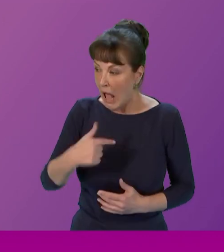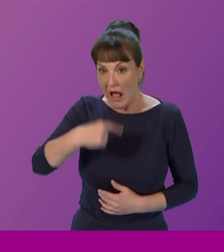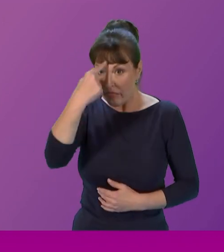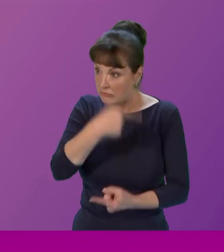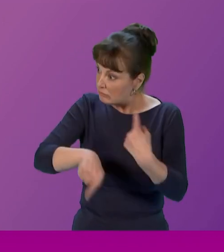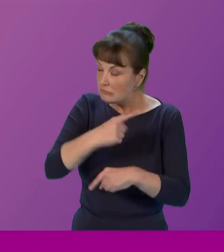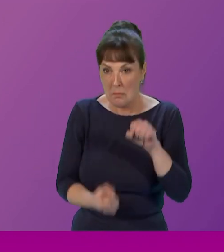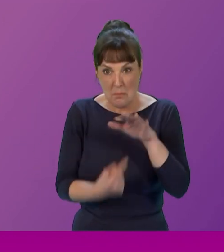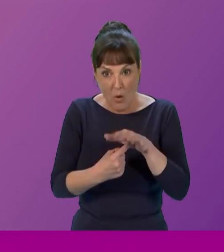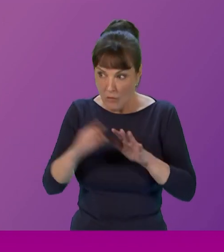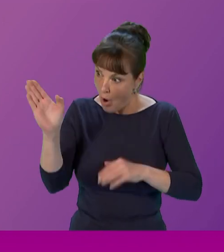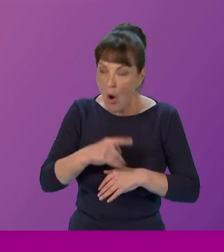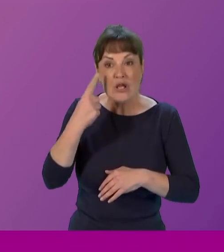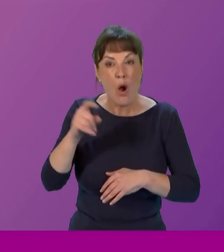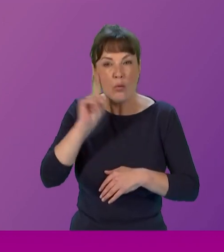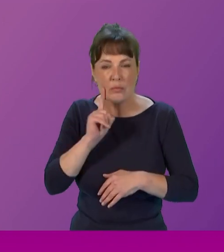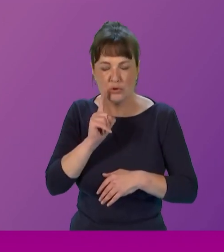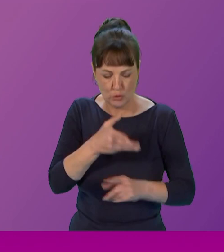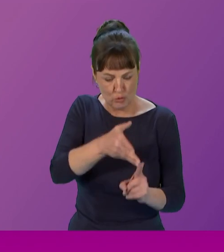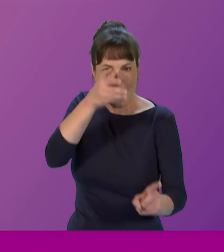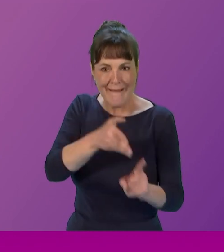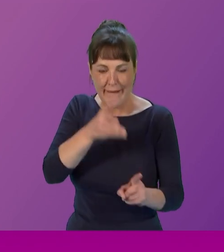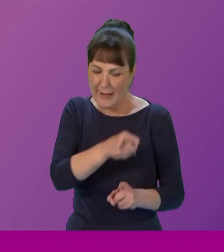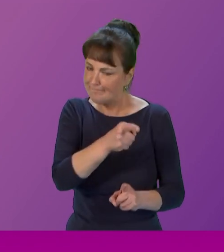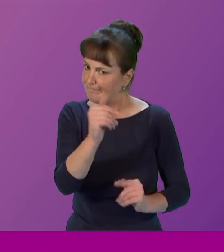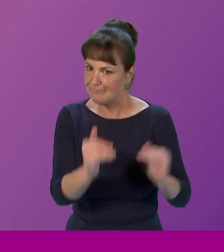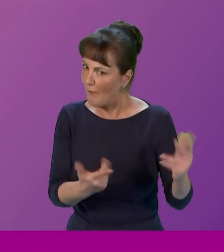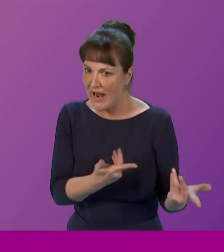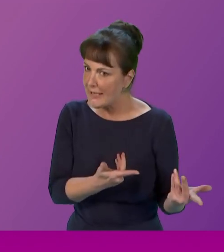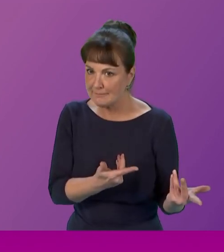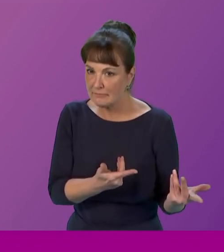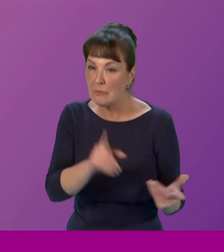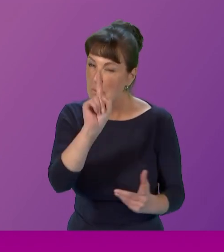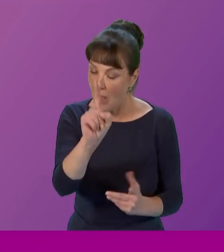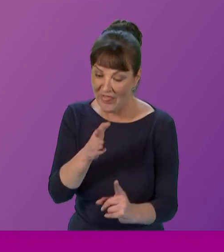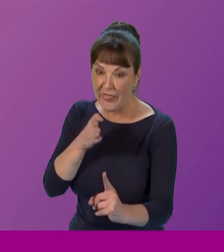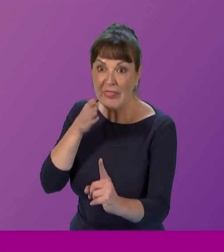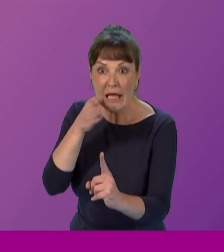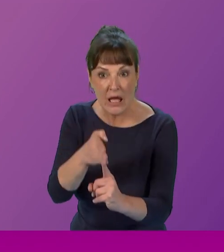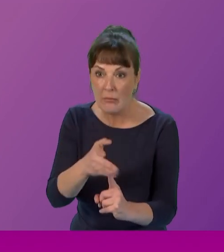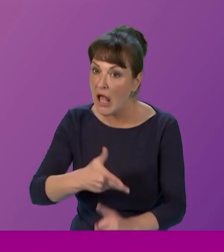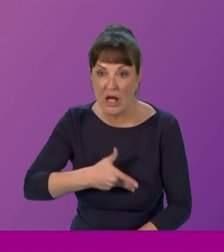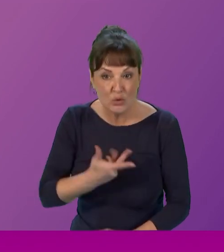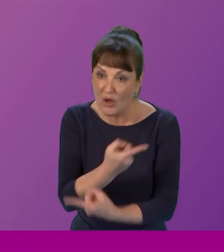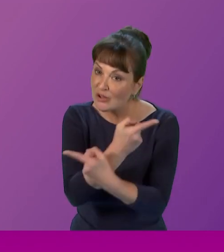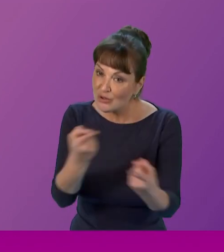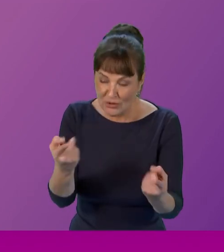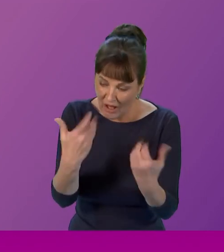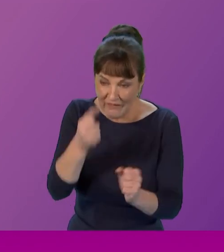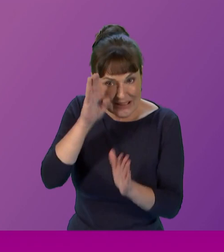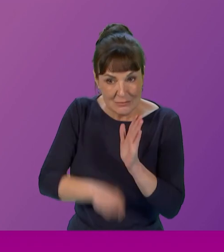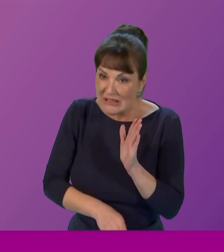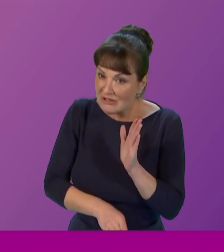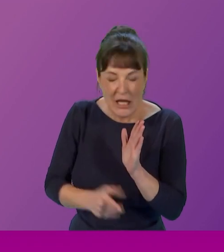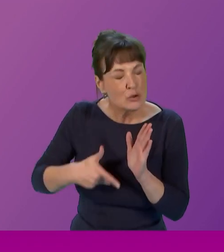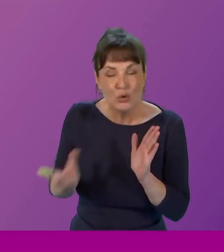so that they can challenge it and rise above it but the ultimate aim is for no woman to ever experience it 20 years may seem like